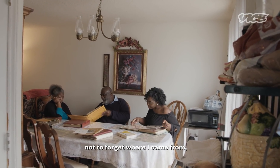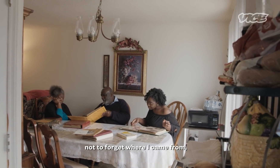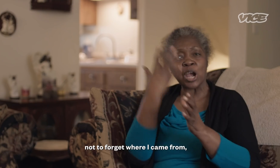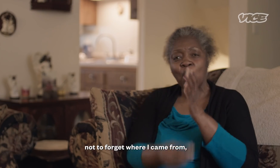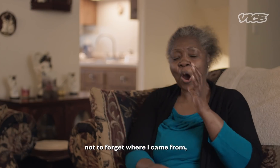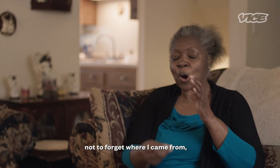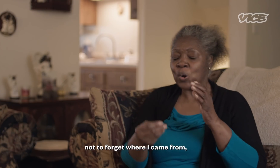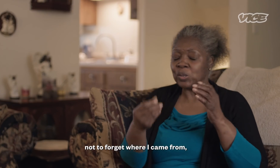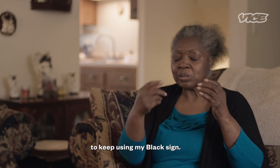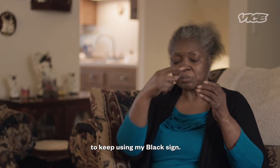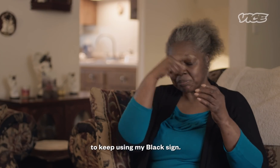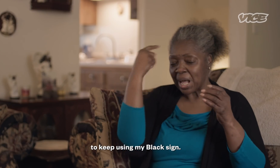that means… I'm.vention it's